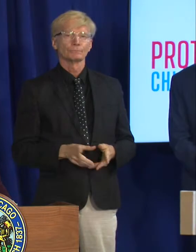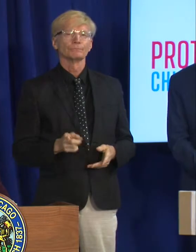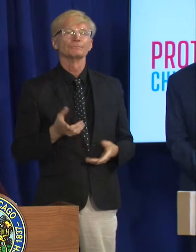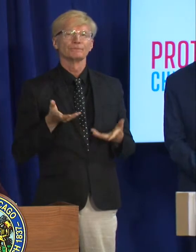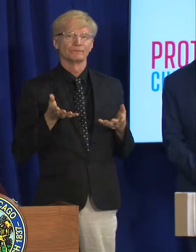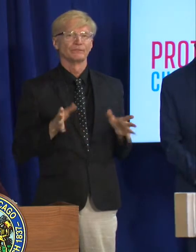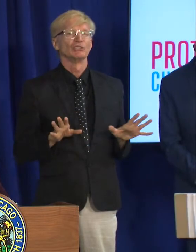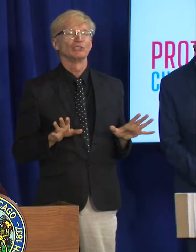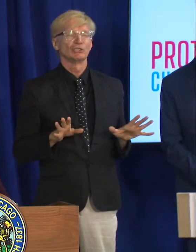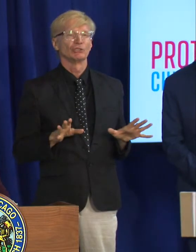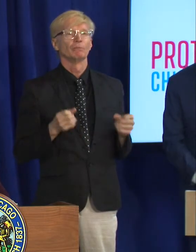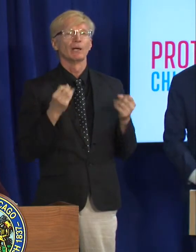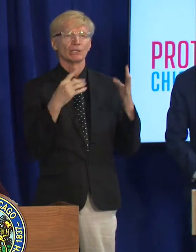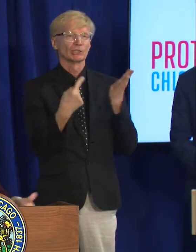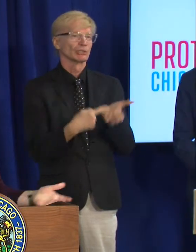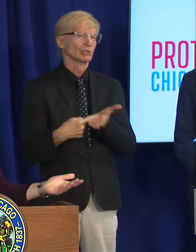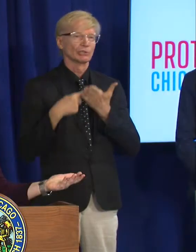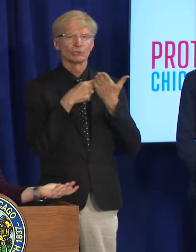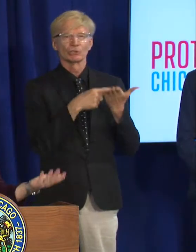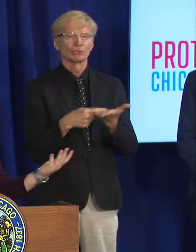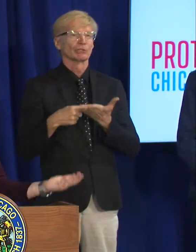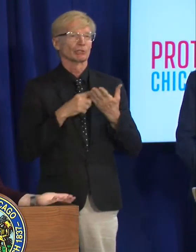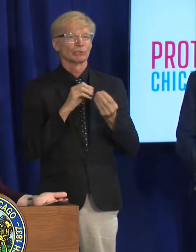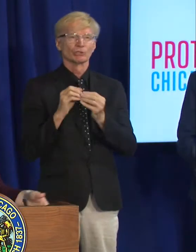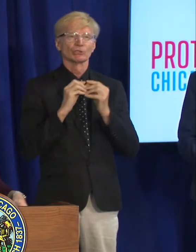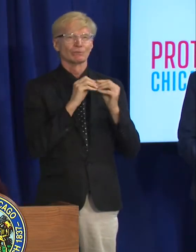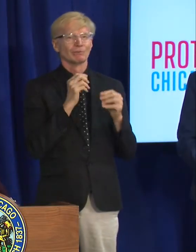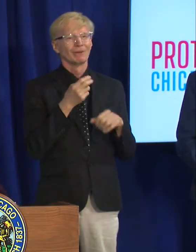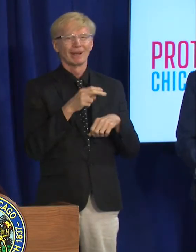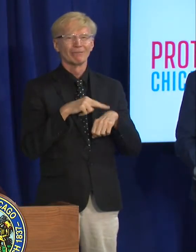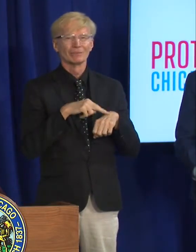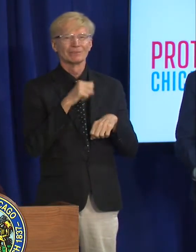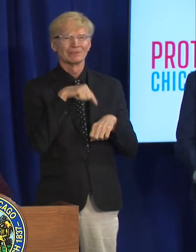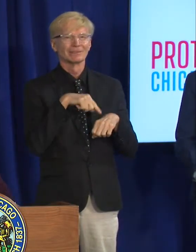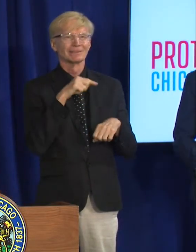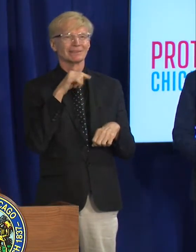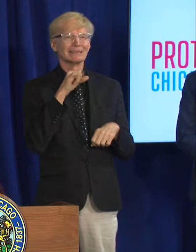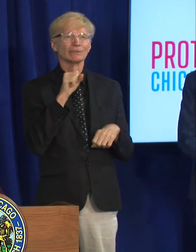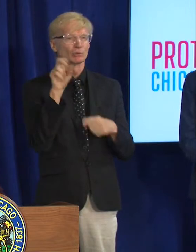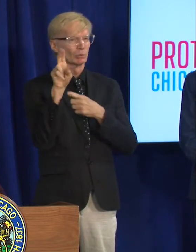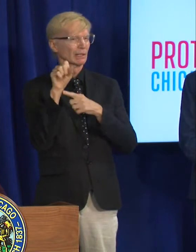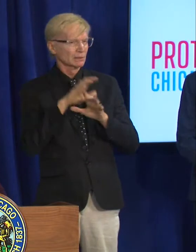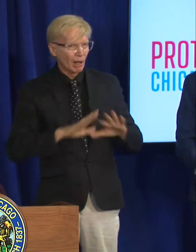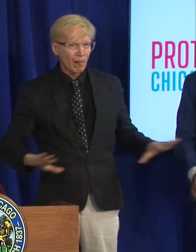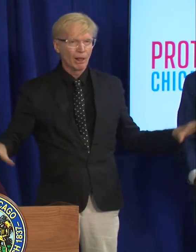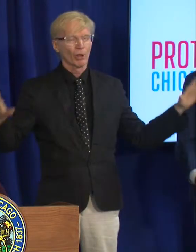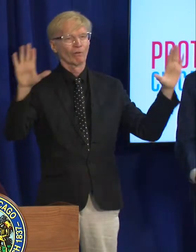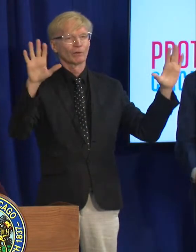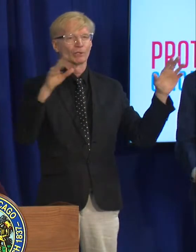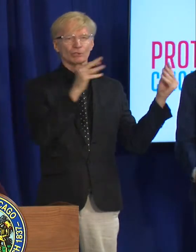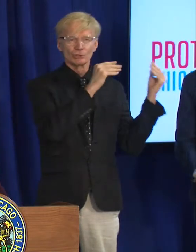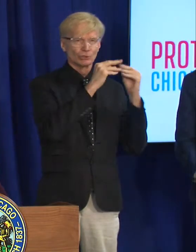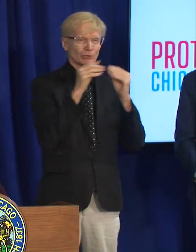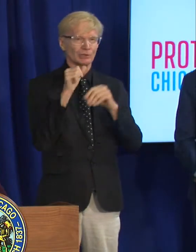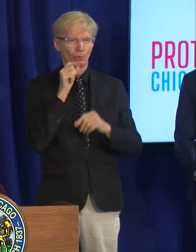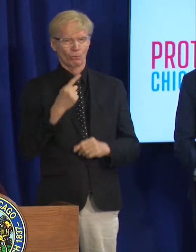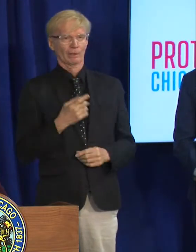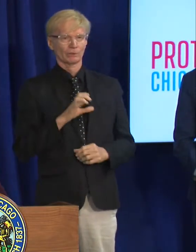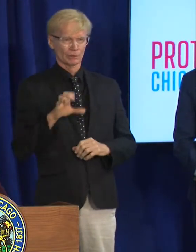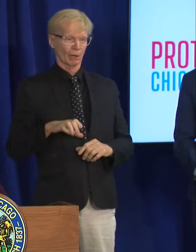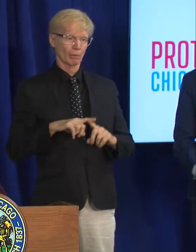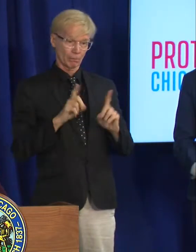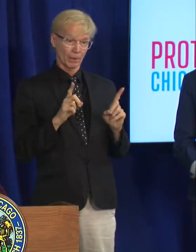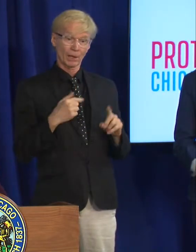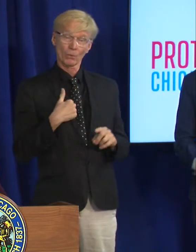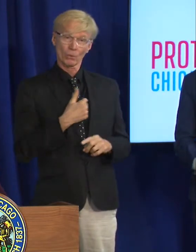have we've had lots of conversations about and you know this is obviously nationally people are working on figuring this out um i can tell you